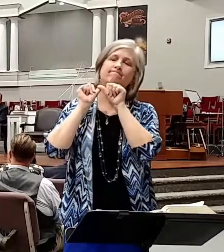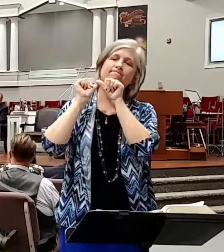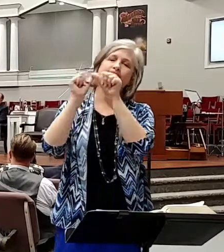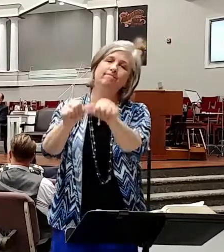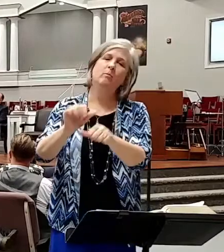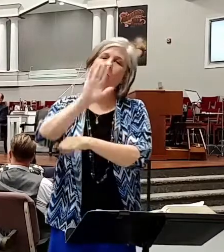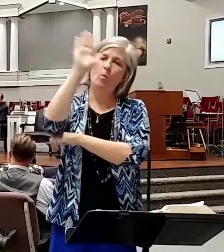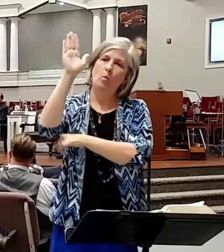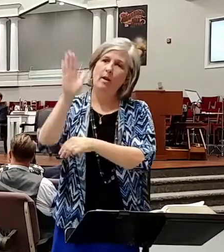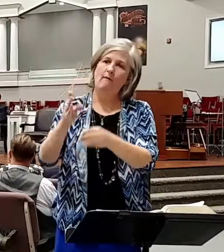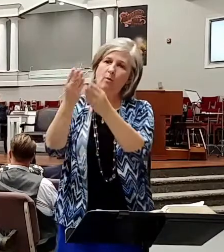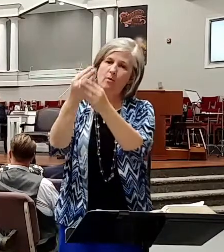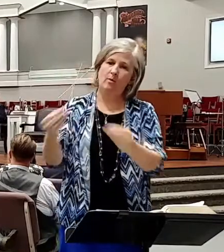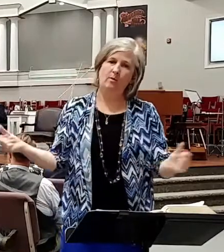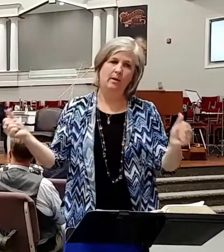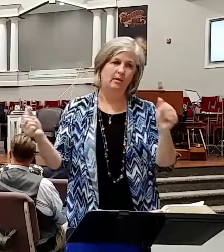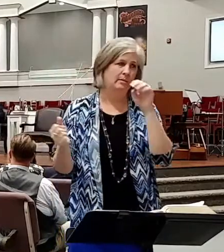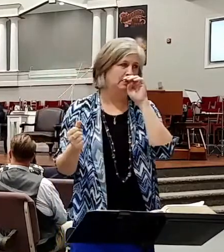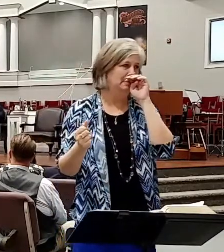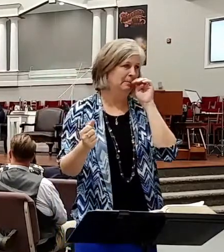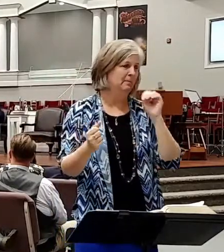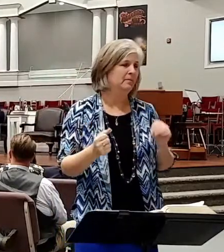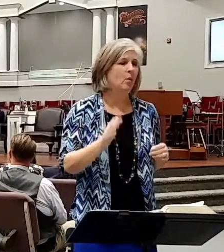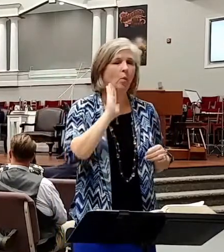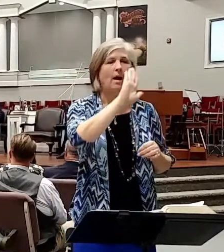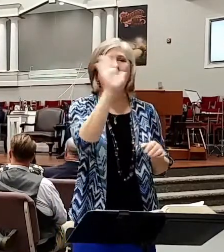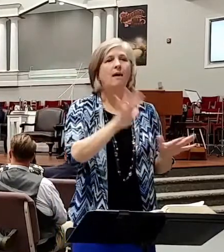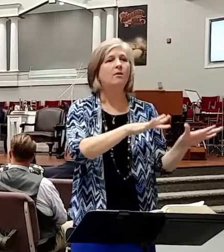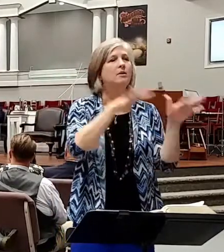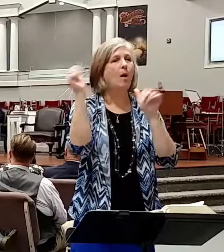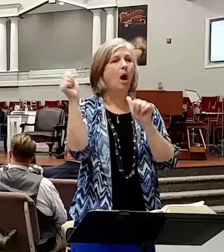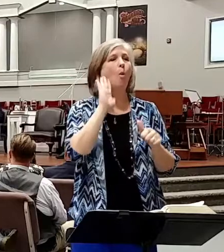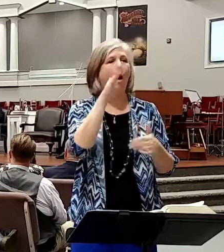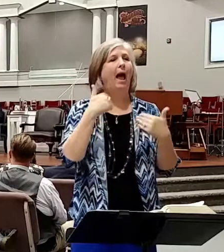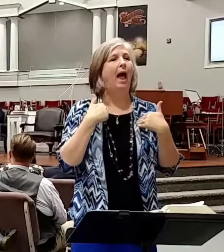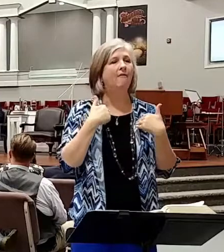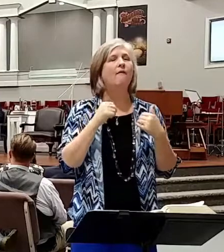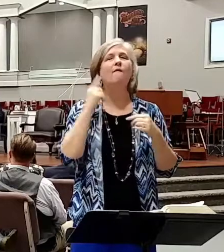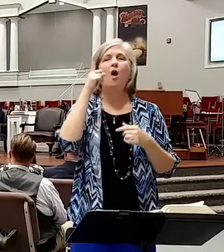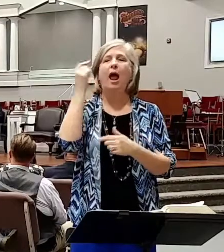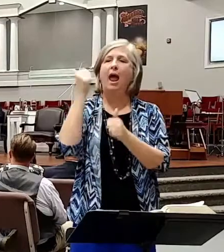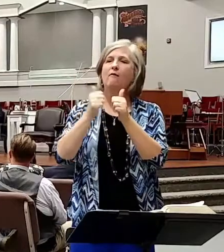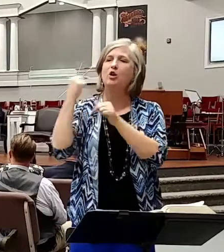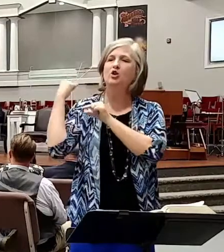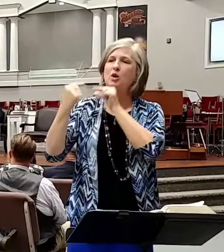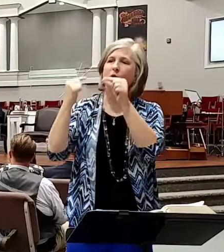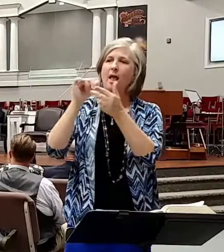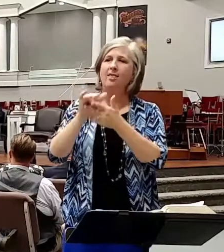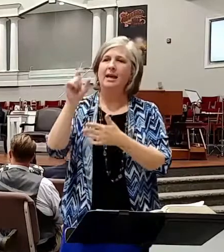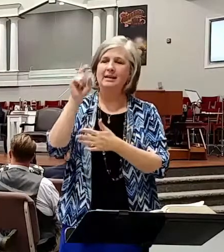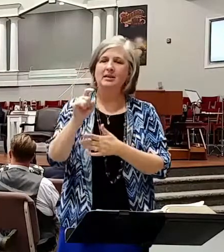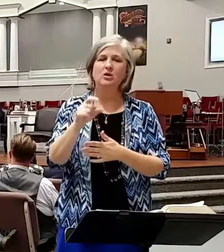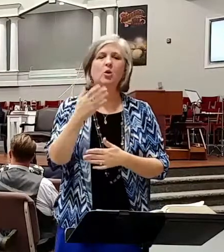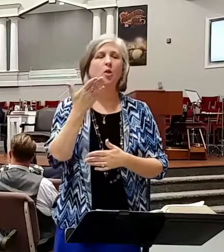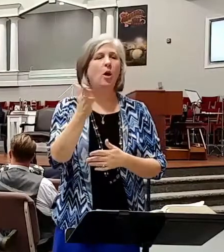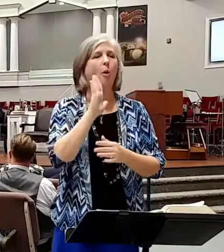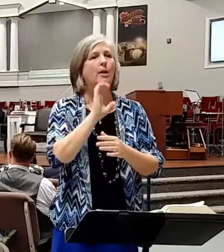fade away. It will never depart. We'll have it for every generation that ever needs it so there'll be no one ever